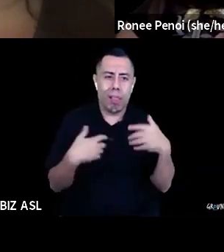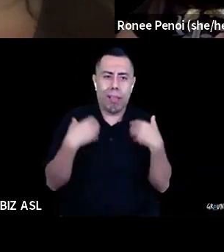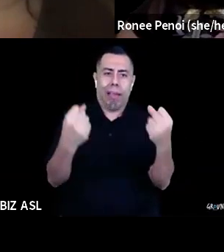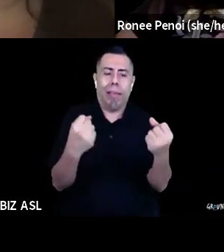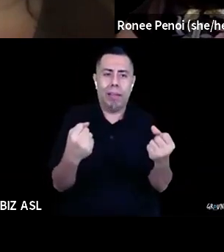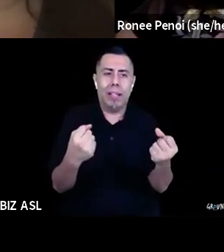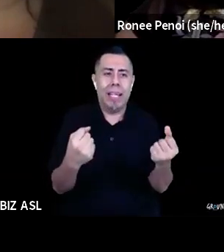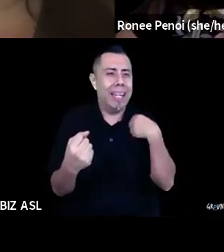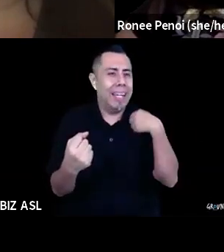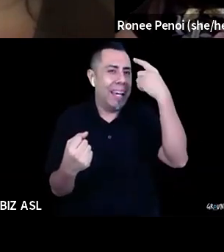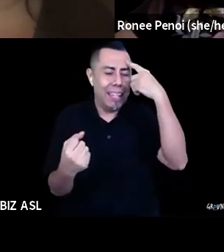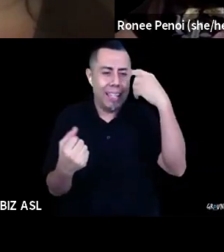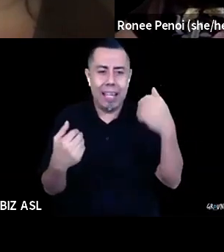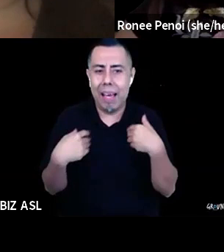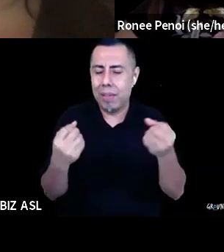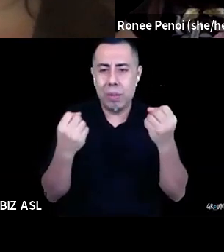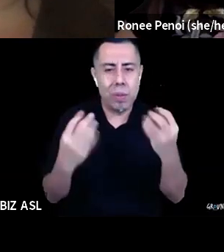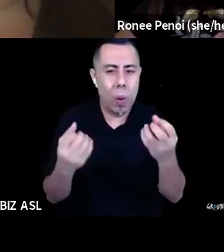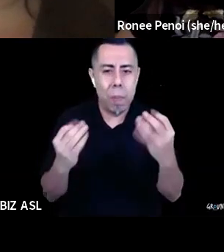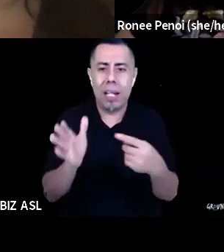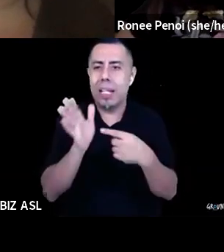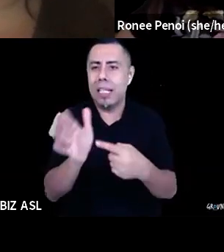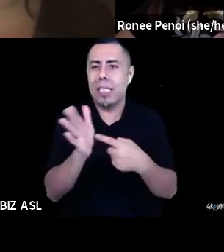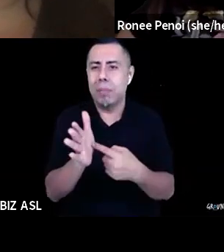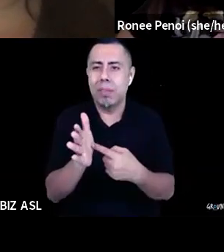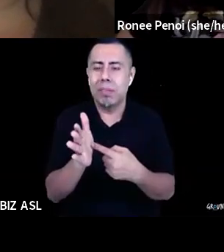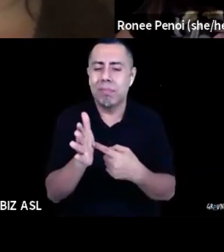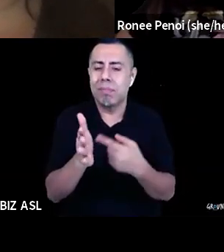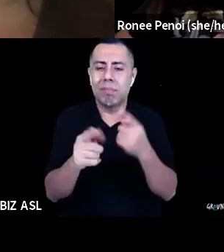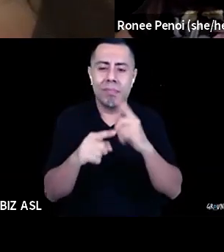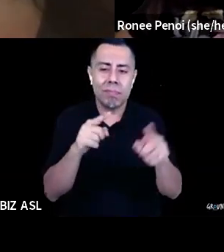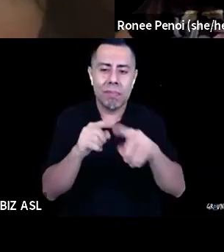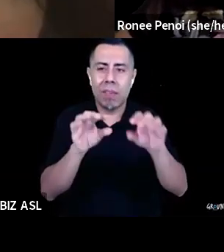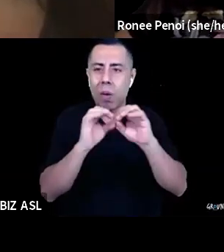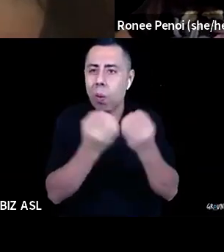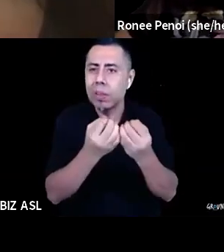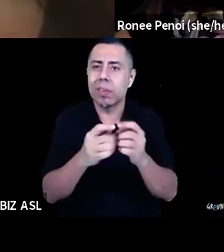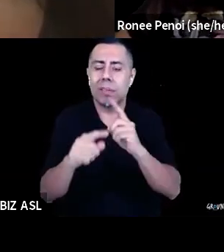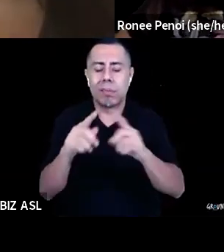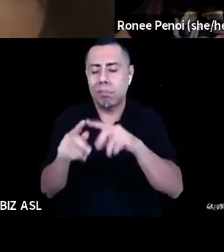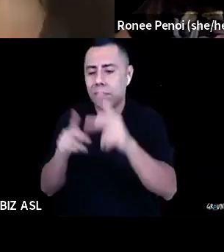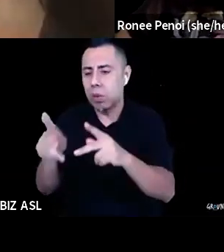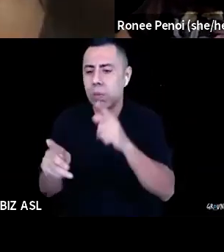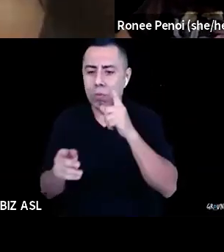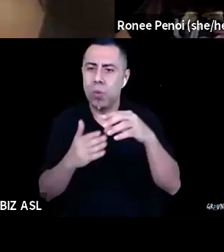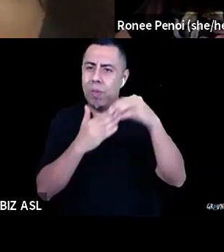many examples of organizations and individuals who have been leading this way for so long.